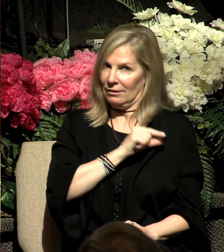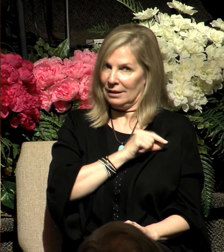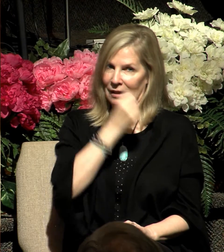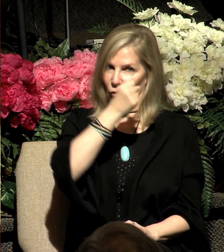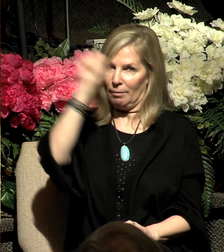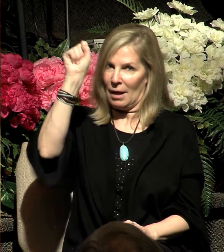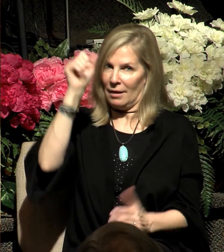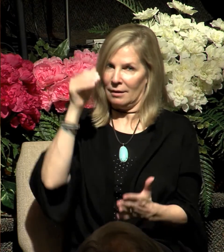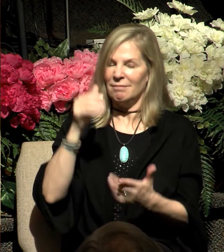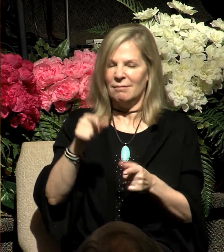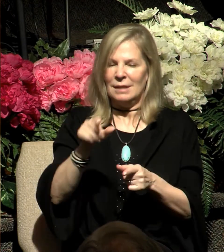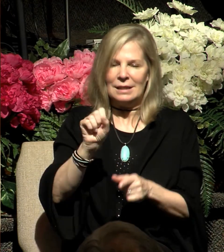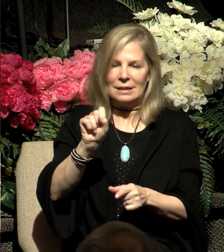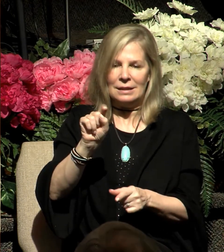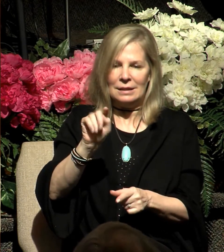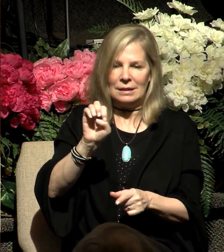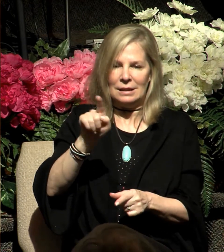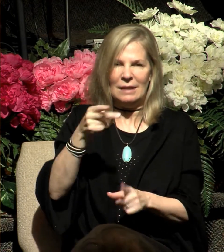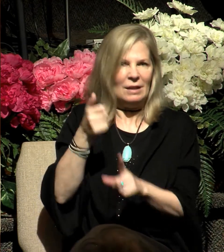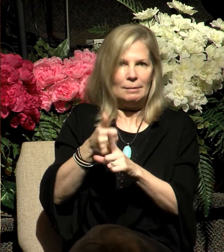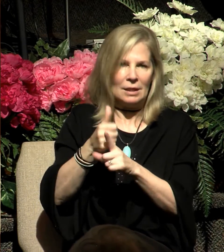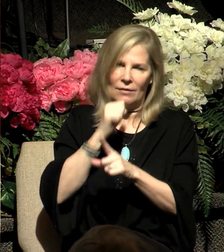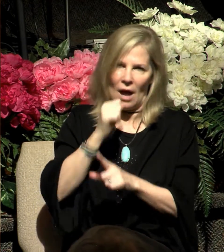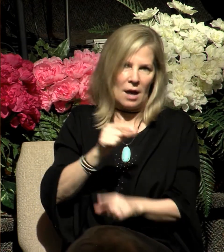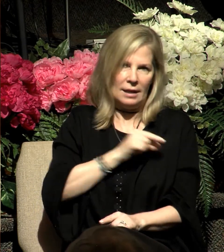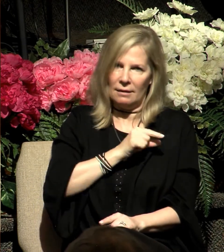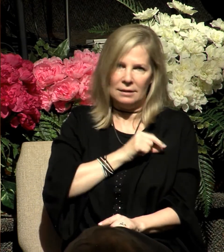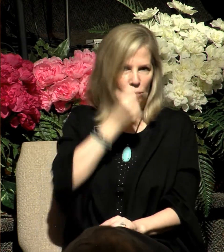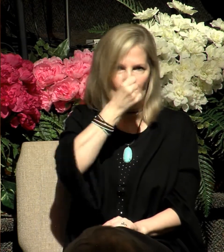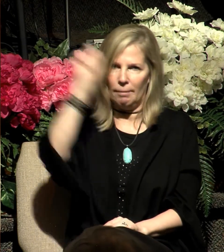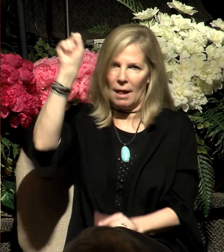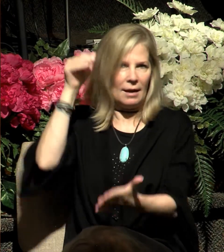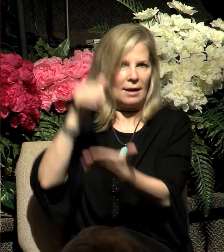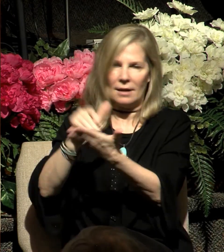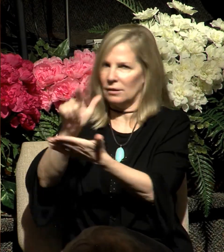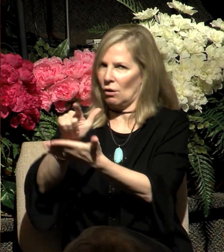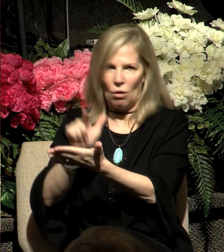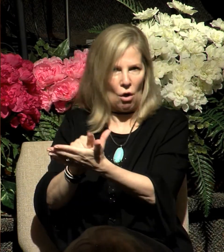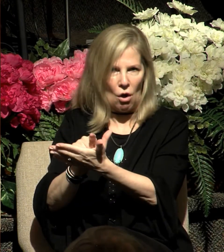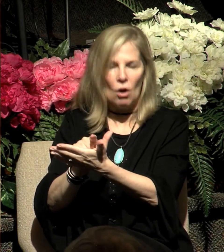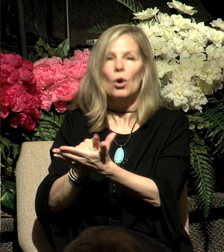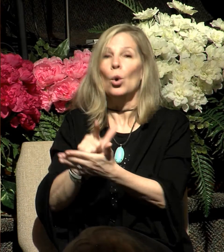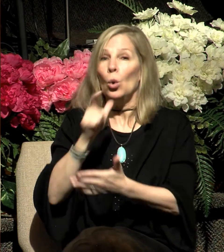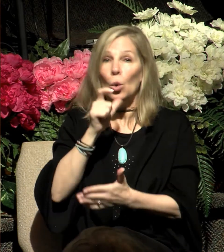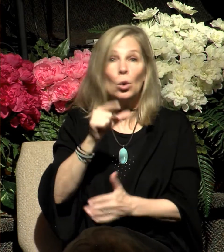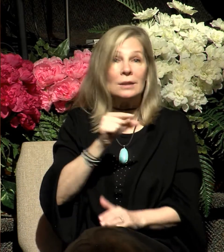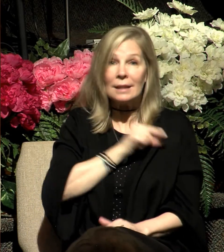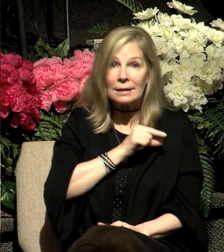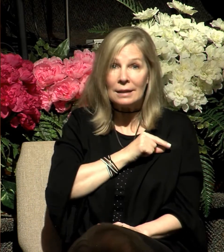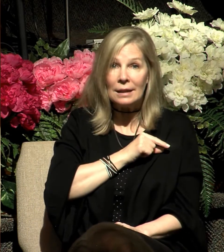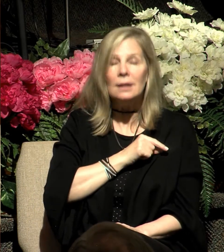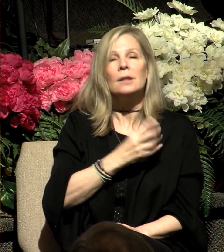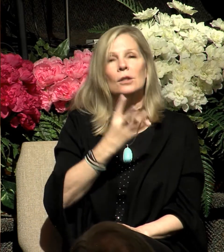of God. The Jewish people are, led now by the Sanhedrin. Their whole history is a history of